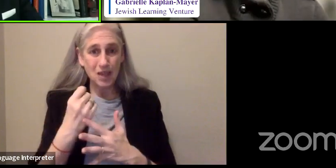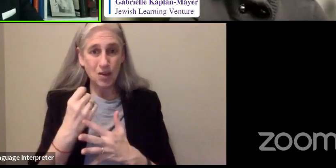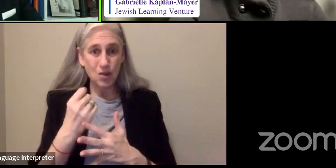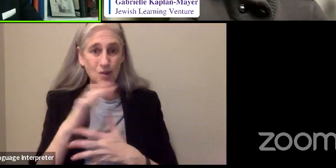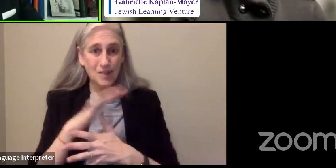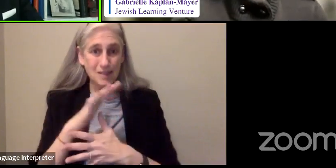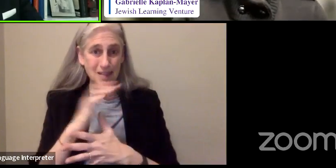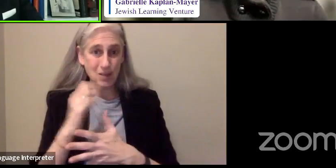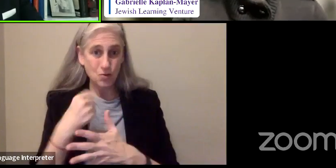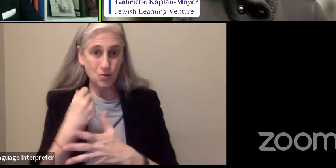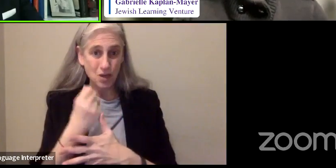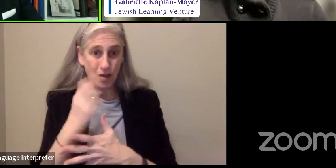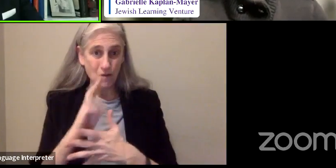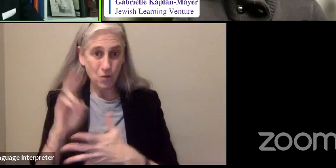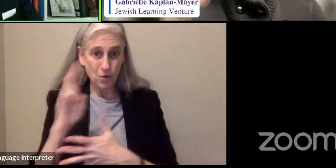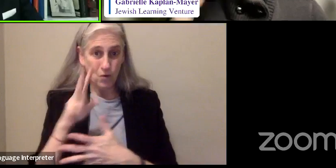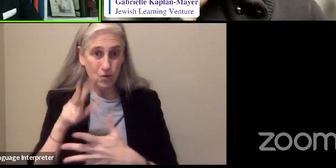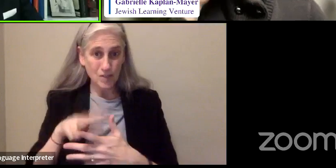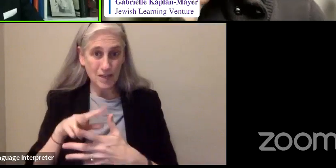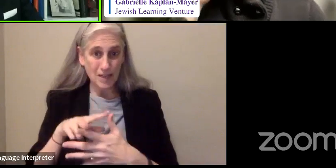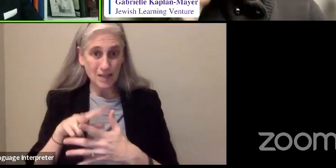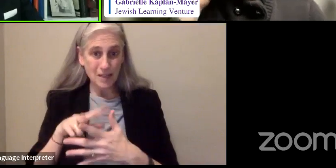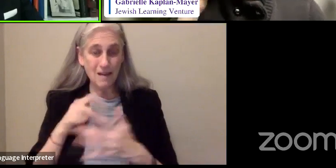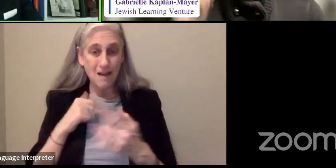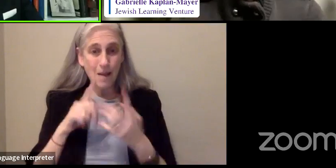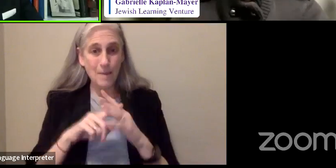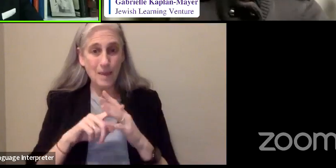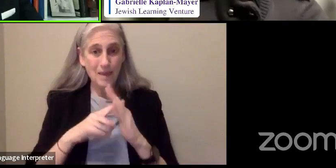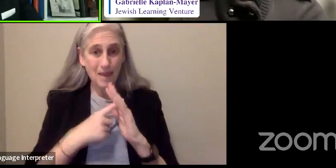year, I began